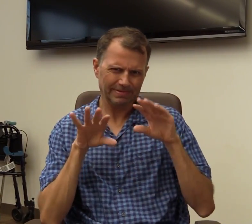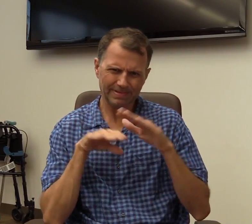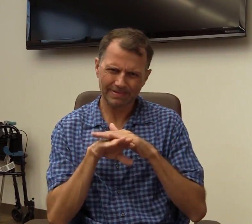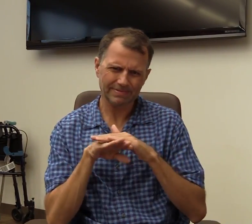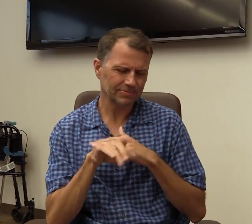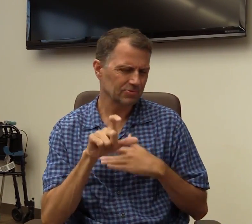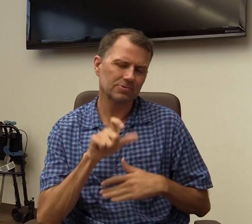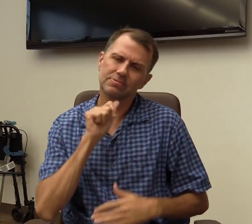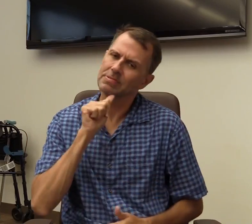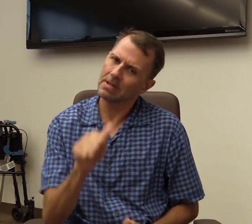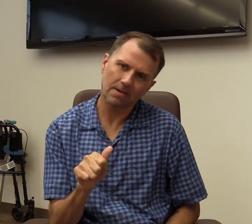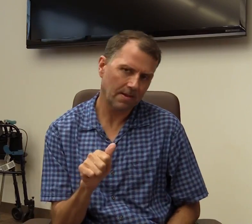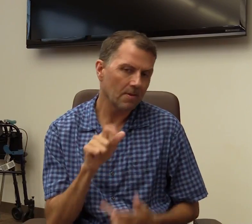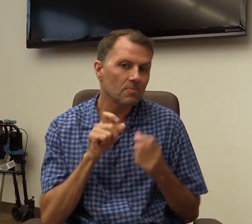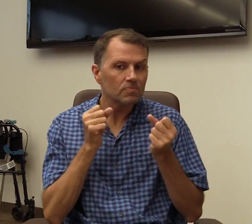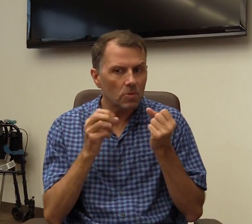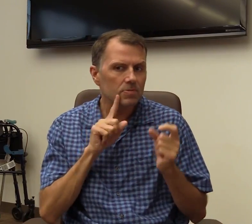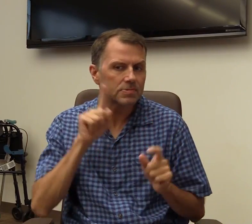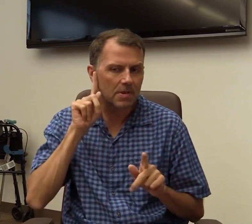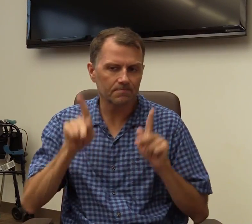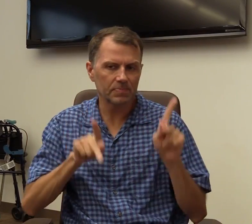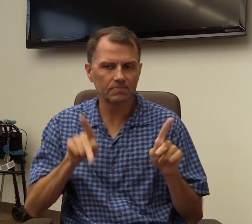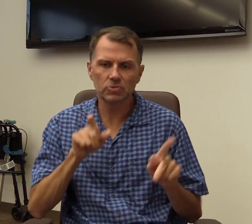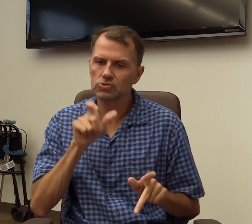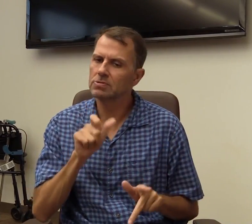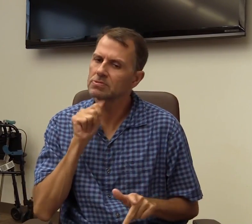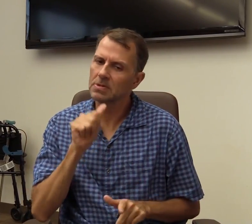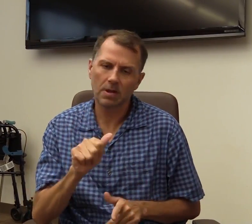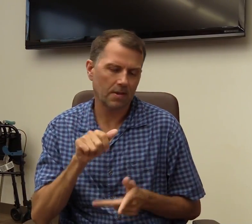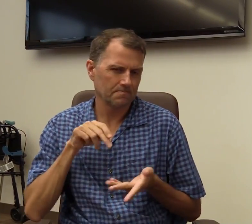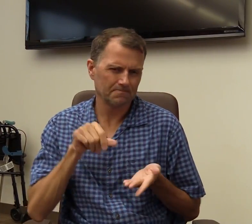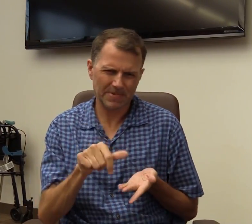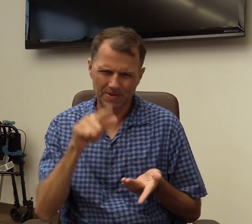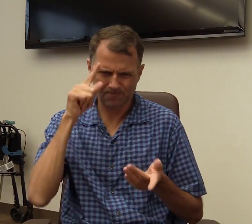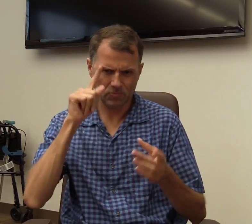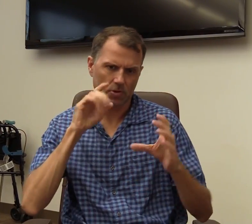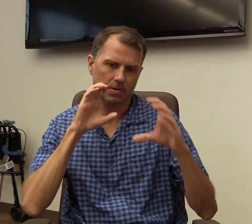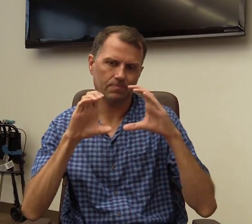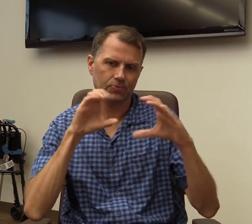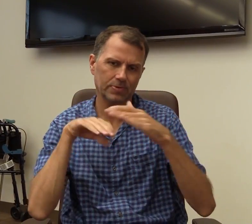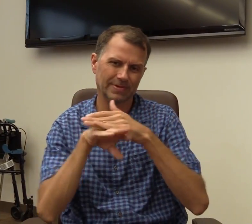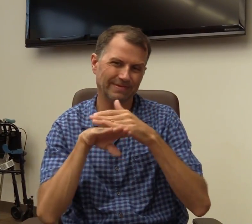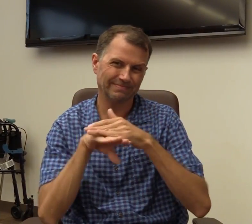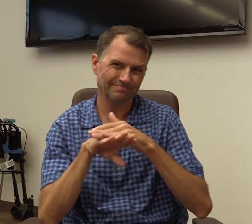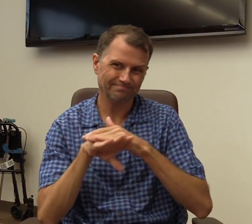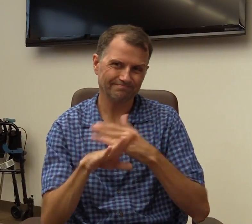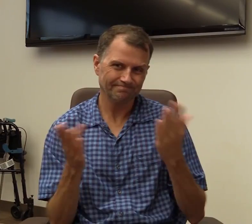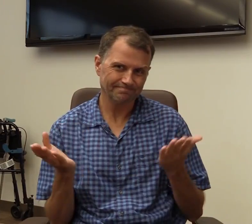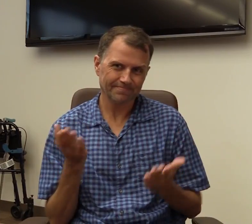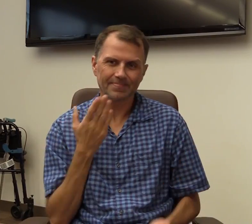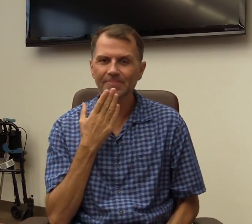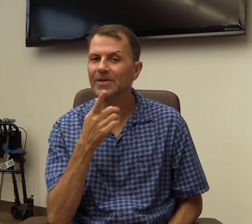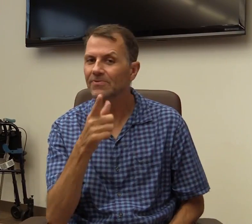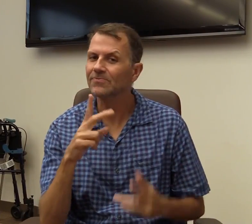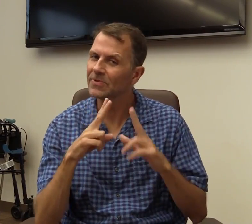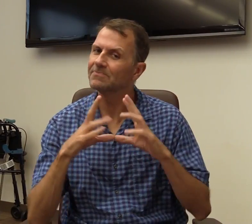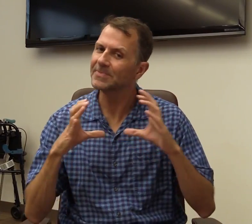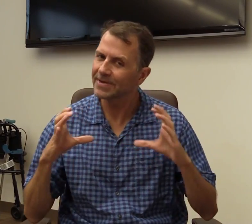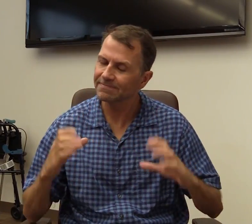I keep paying, but it's about communication access. Deaf people should not have to pay more for access to communication.